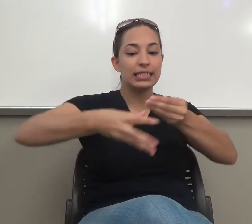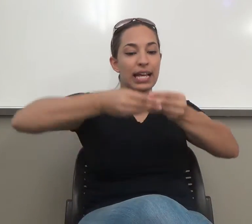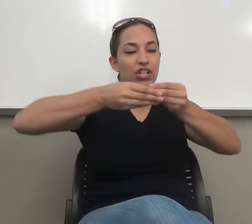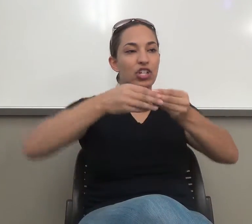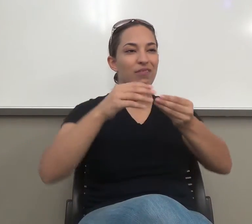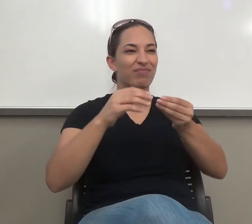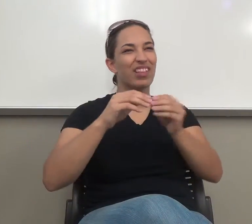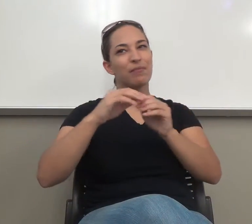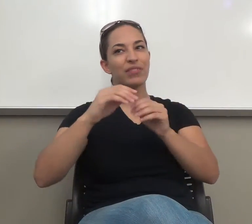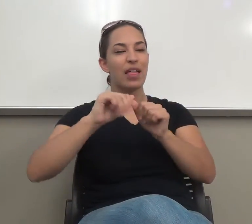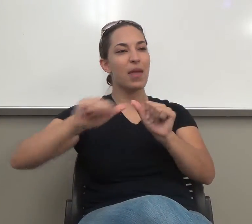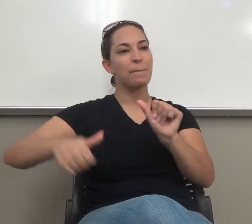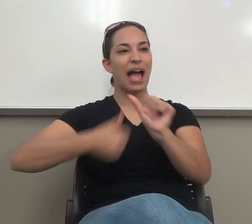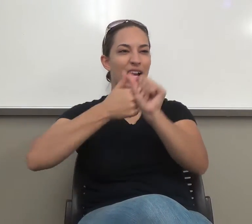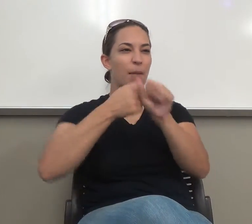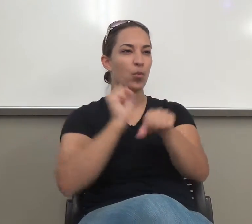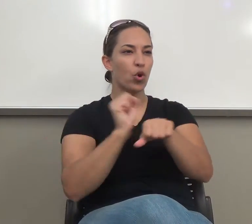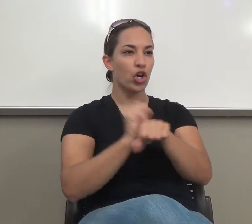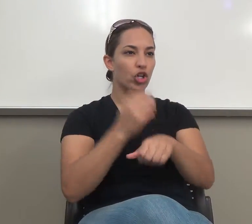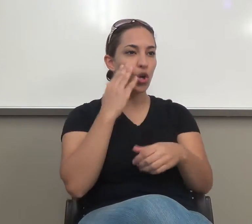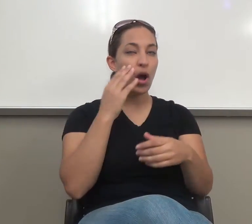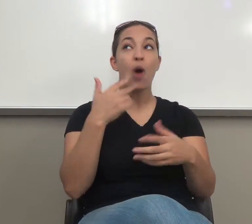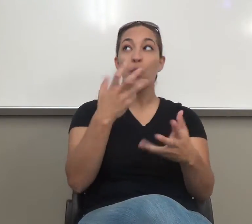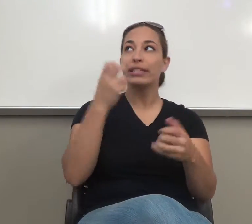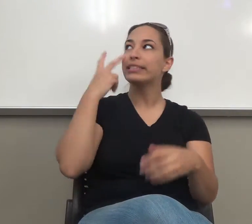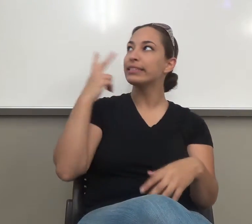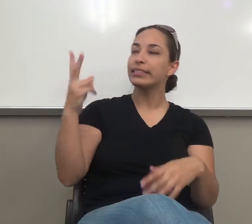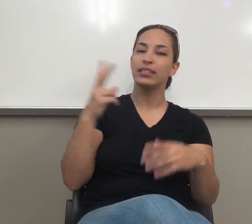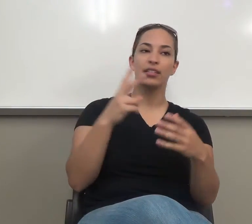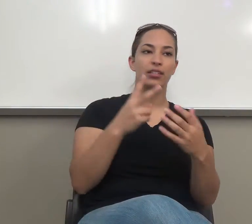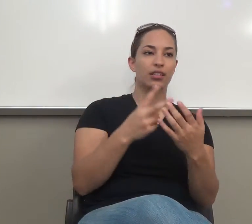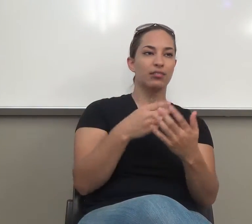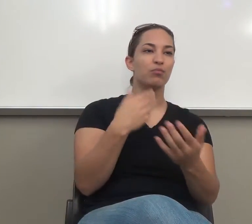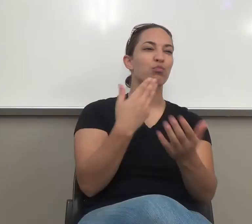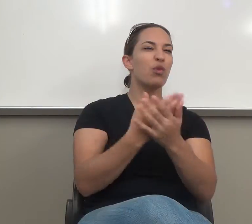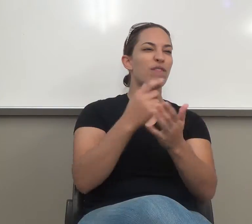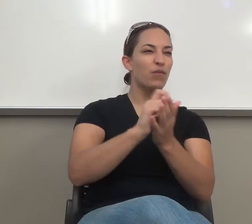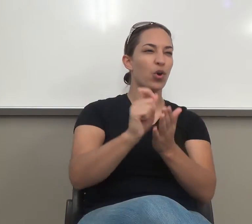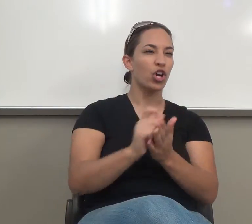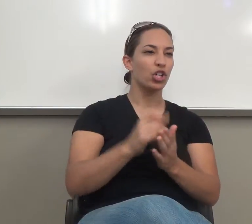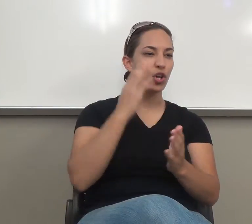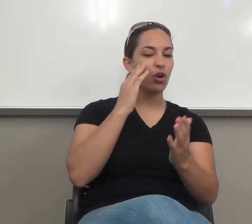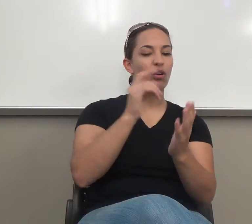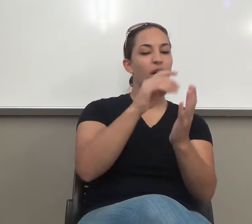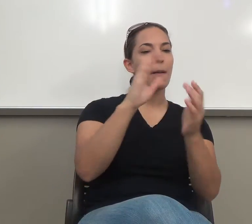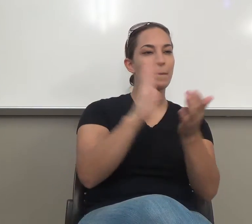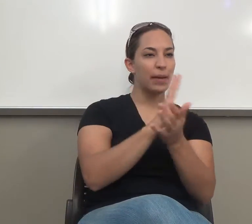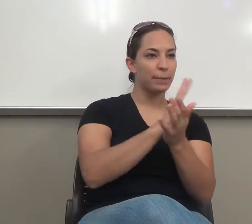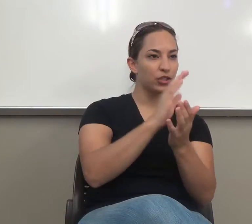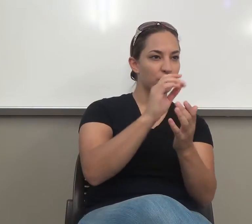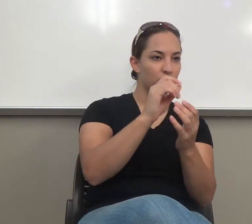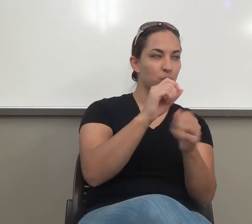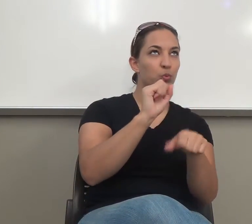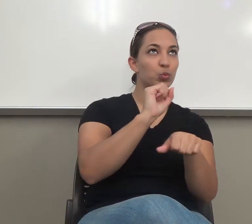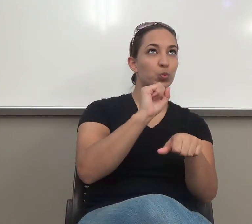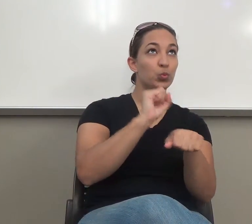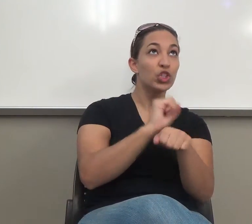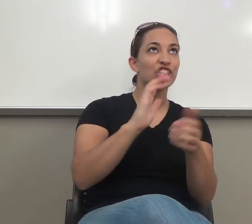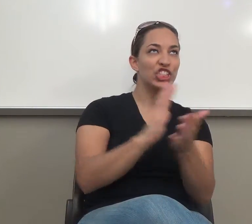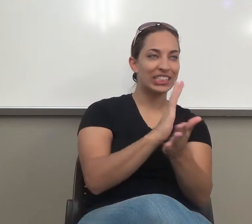process. You have to attach this thing completed. You have to have it reviewed. And